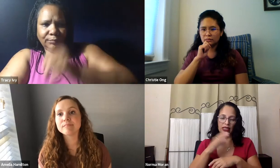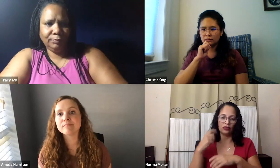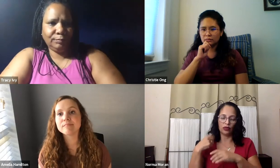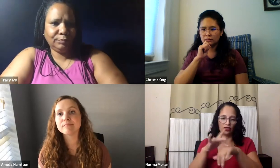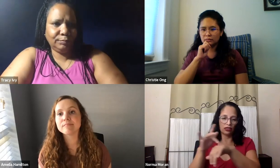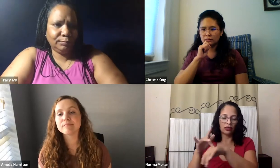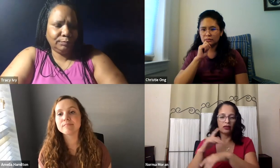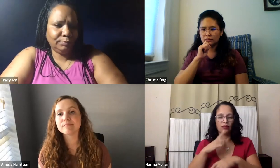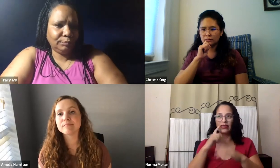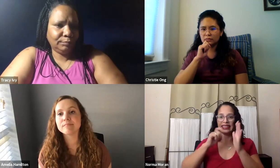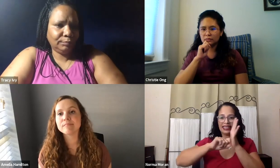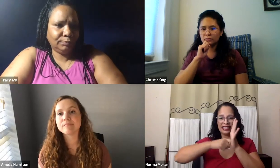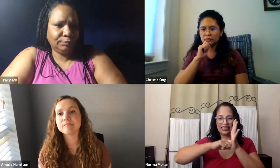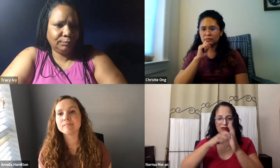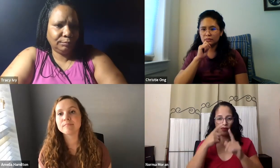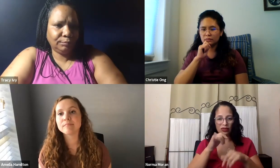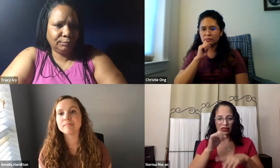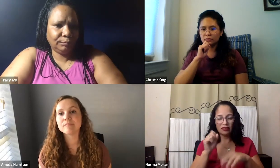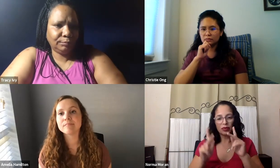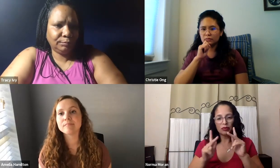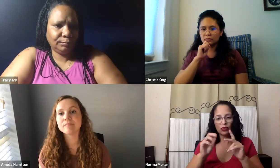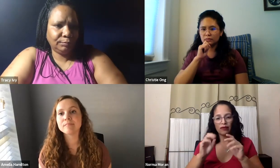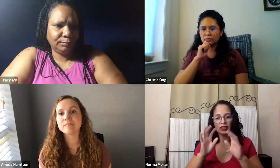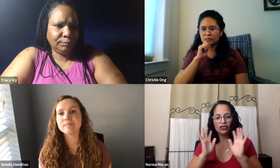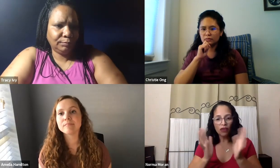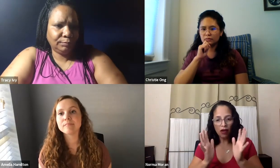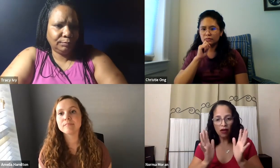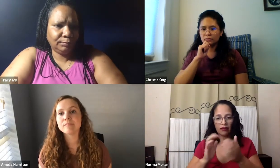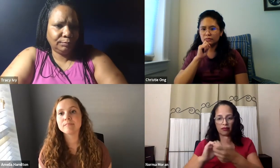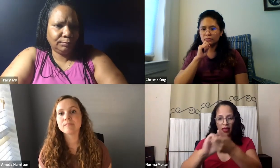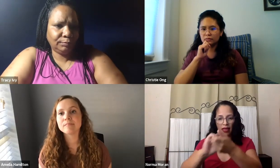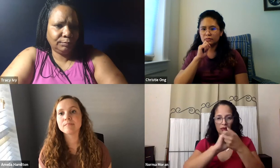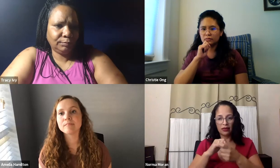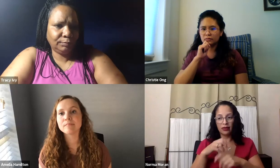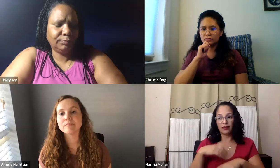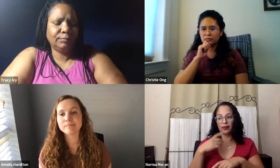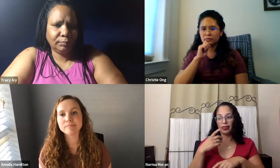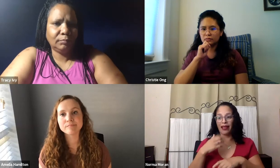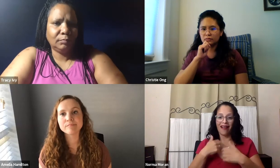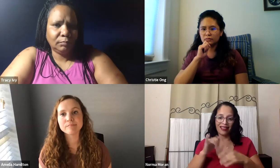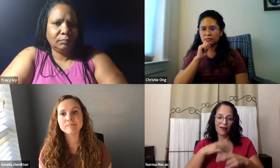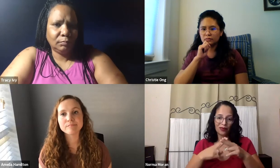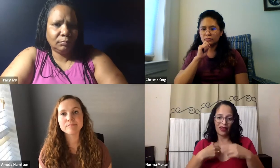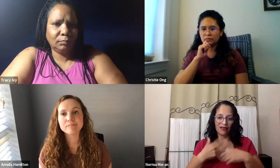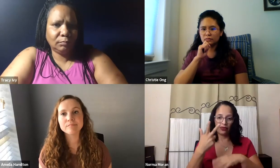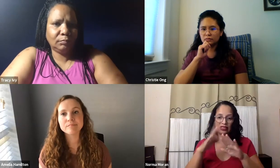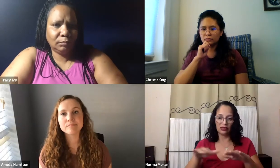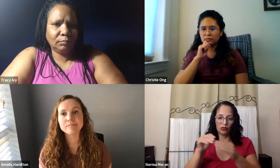This is Norma. Pretty much Christy and Tracy said what I was going to say. I think the key is people have to talk and collaborate with one another.